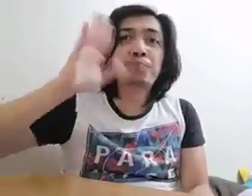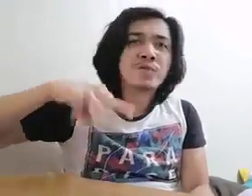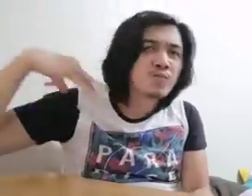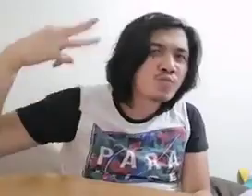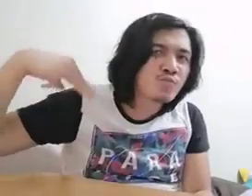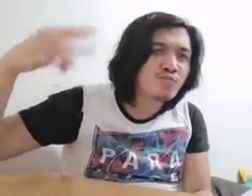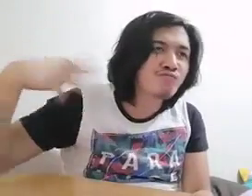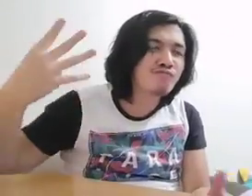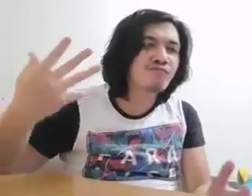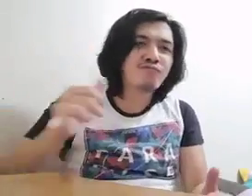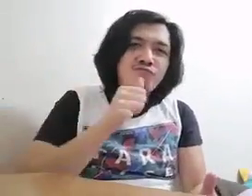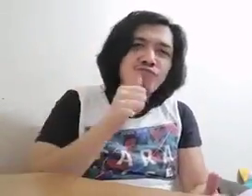Why is It's too greedy.